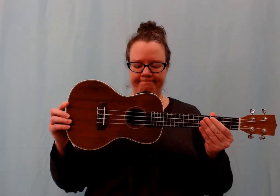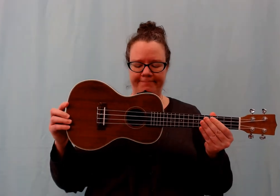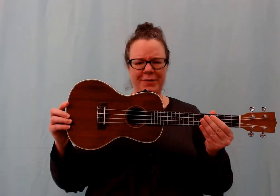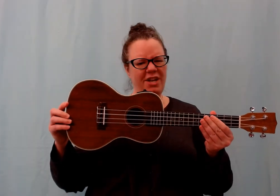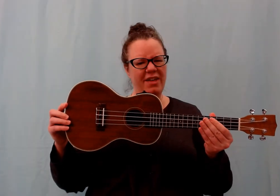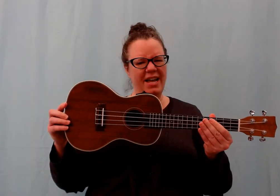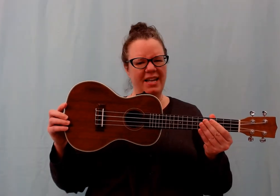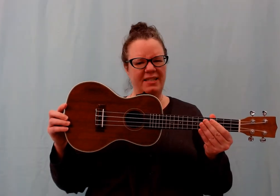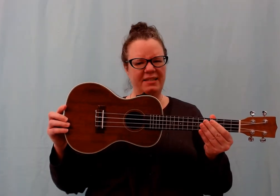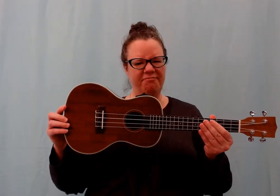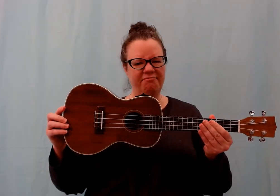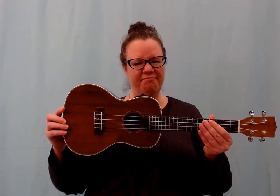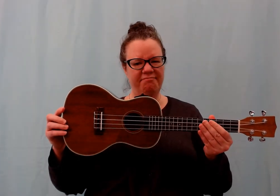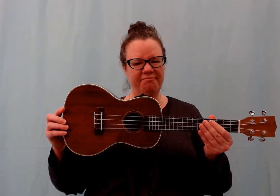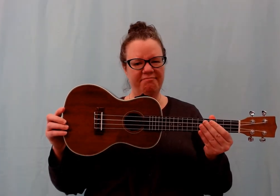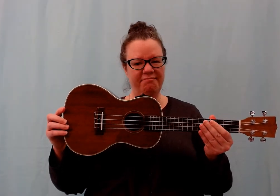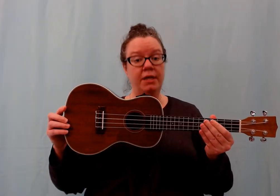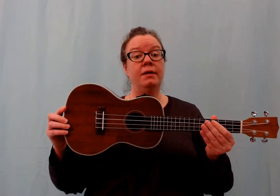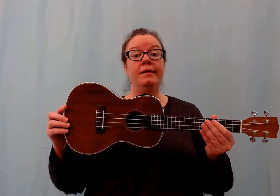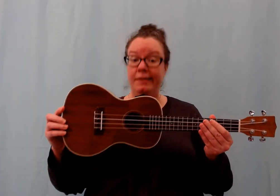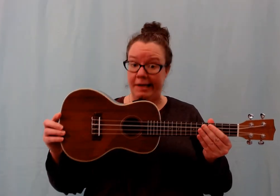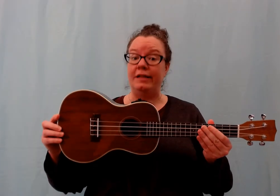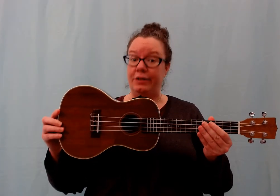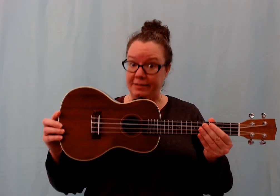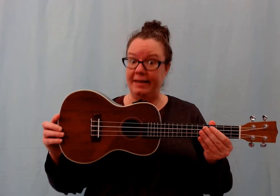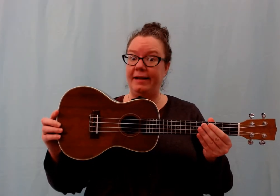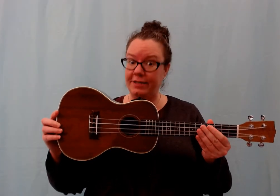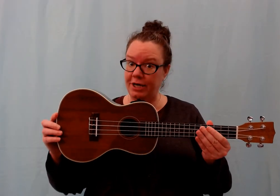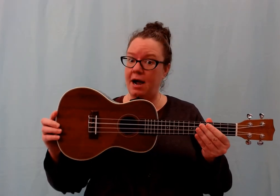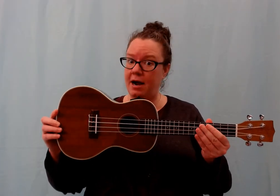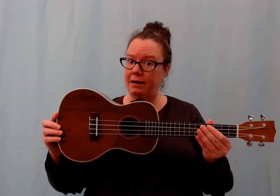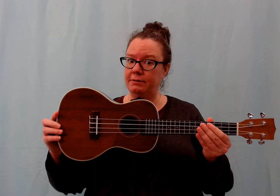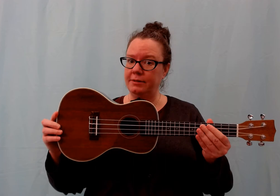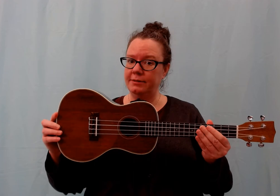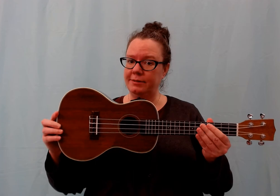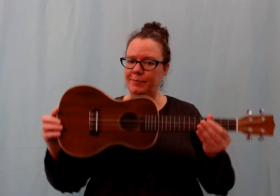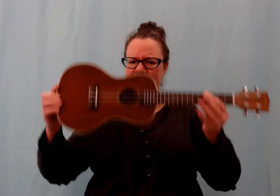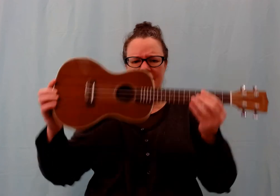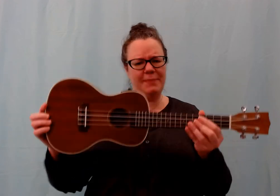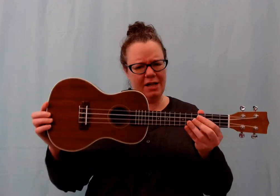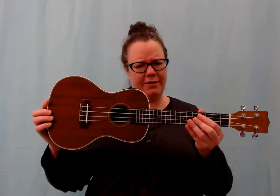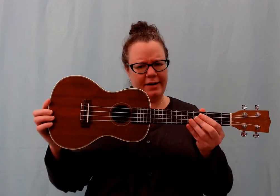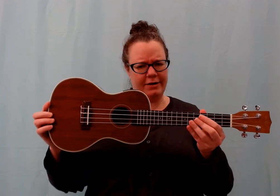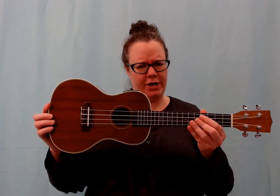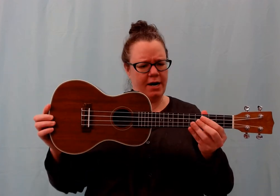What do you think it is? It looks like a guitar, but it's smaller than a guitar.